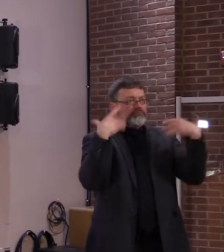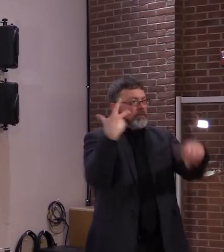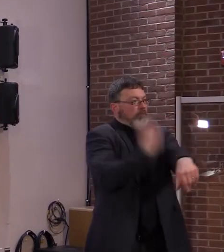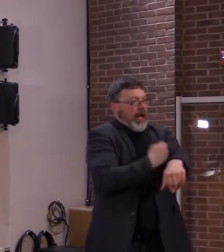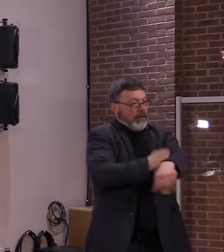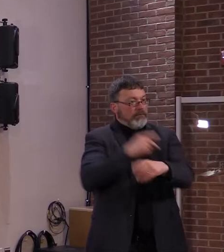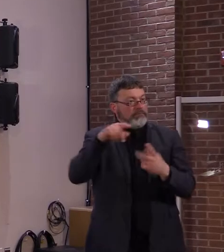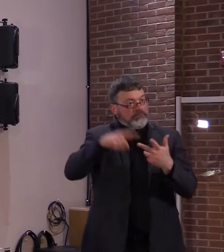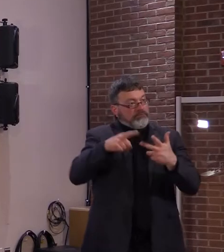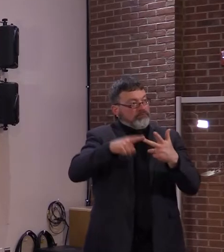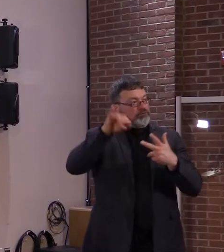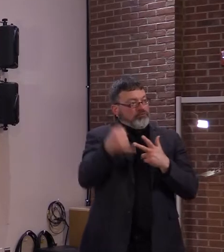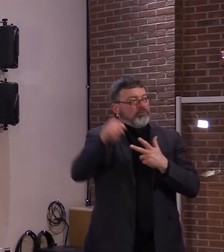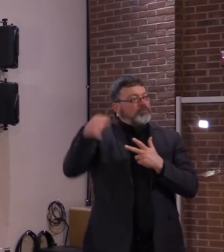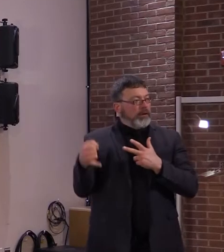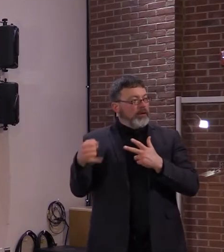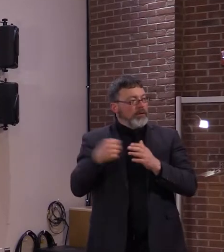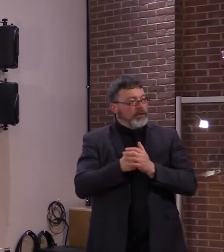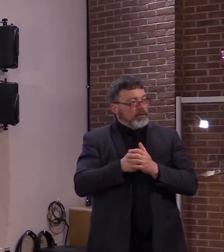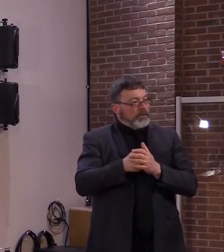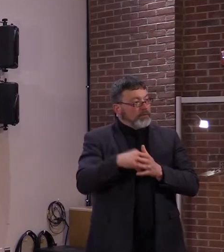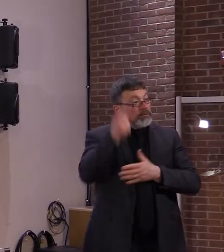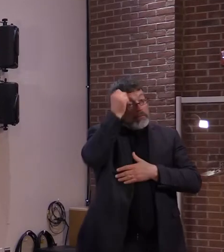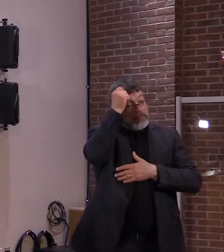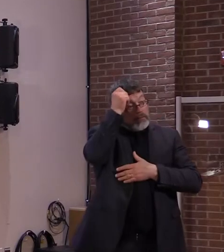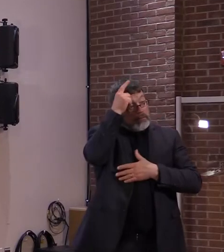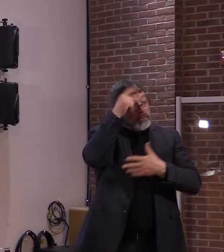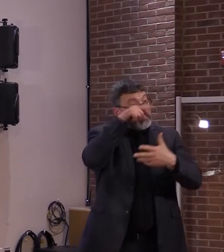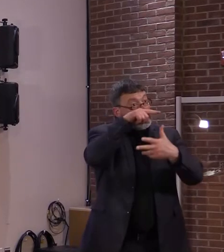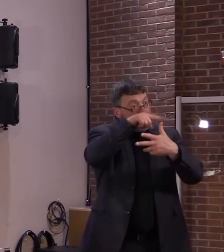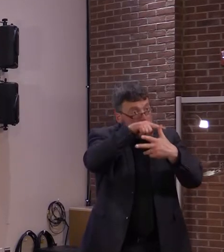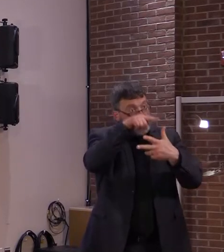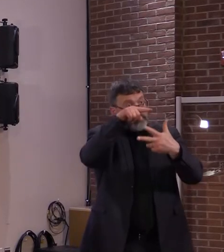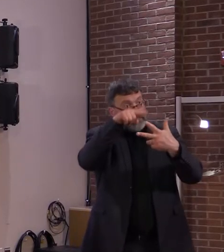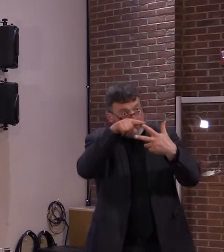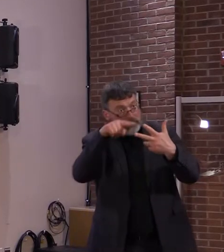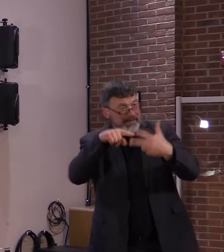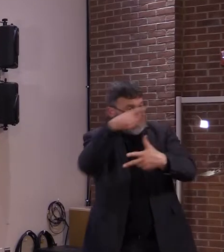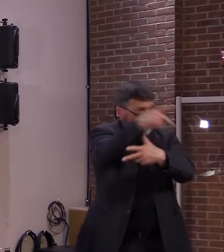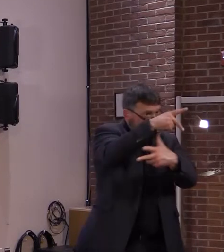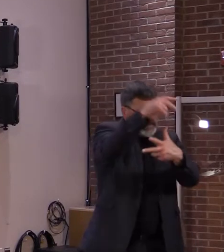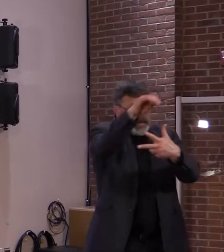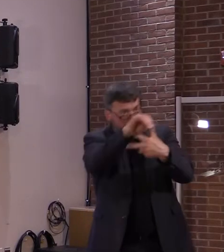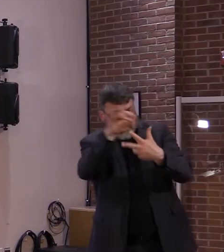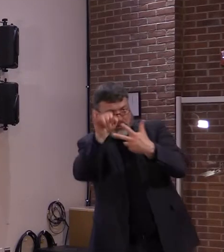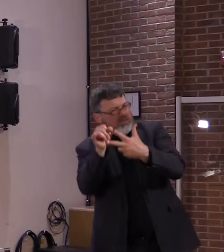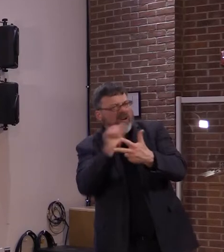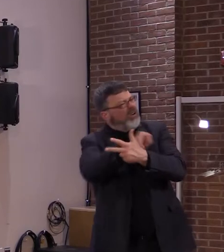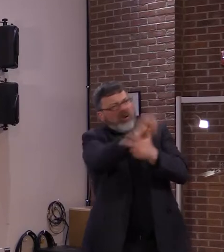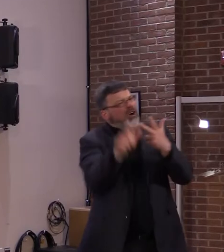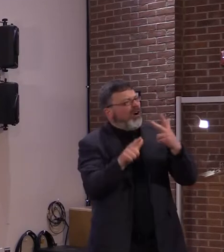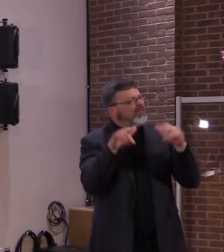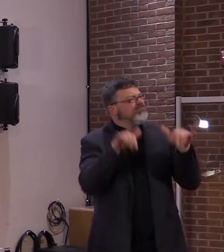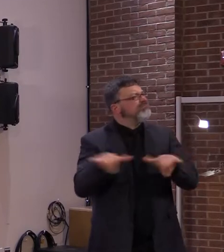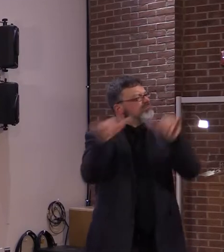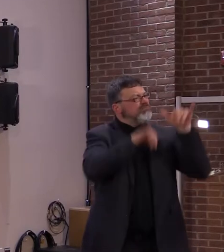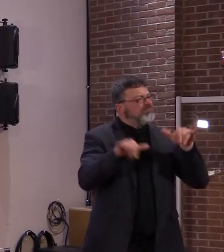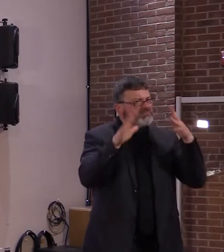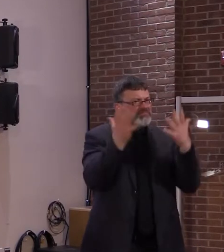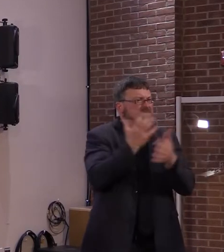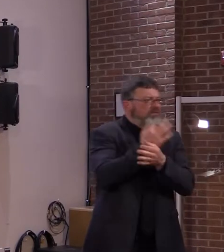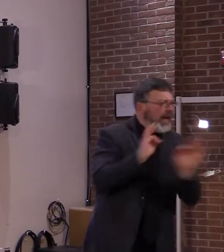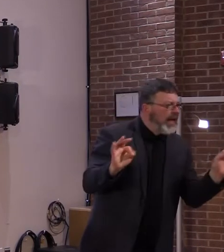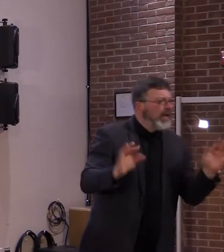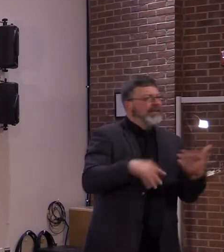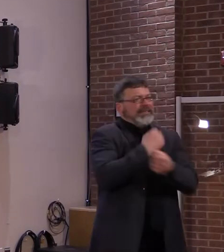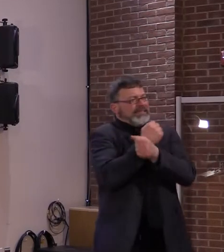and Vermonters can choose a specific clinic when they make an appointment. I don't want to inundate our clinicians